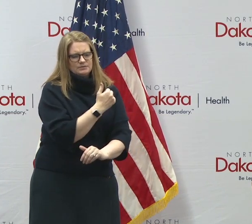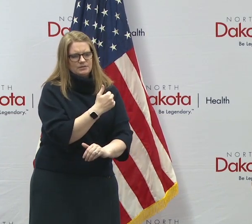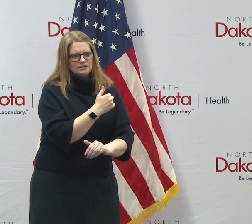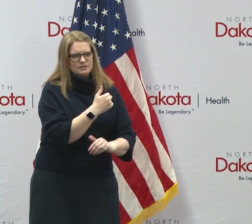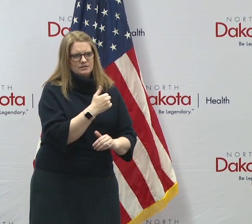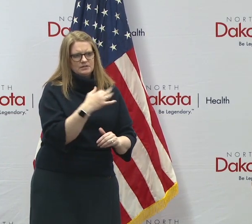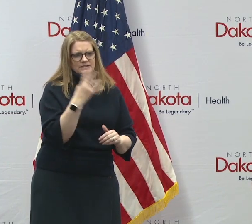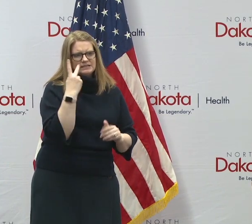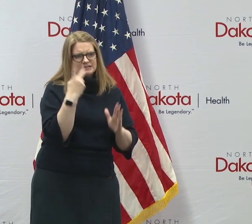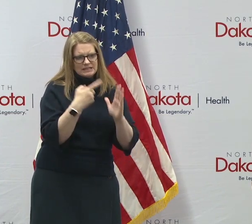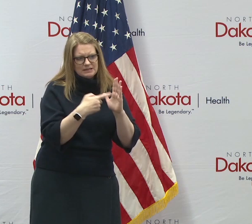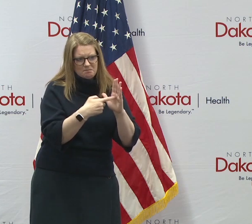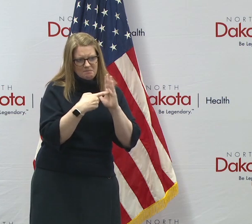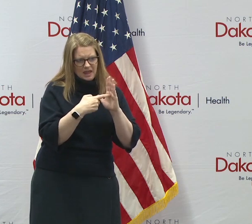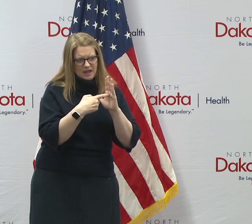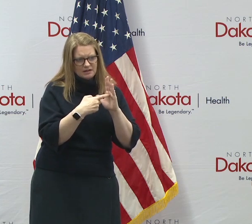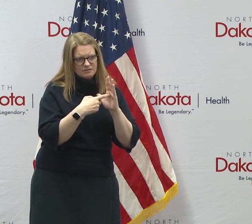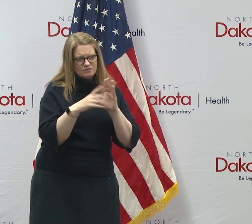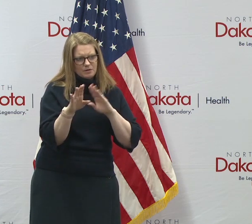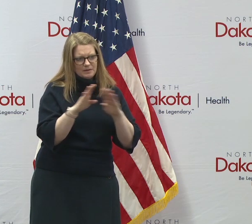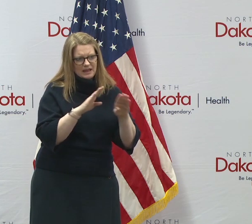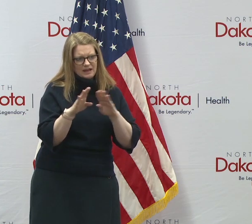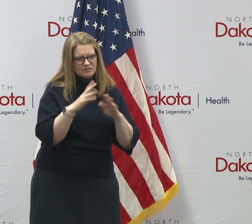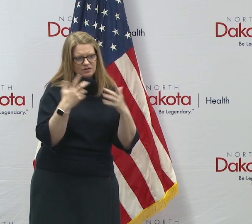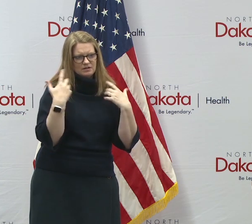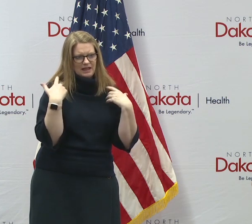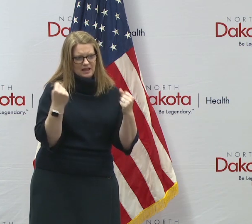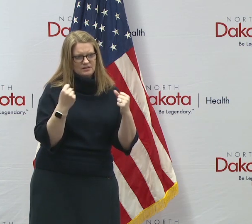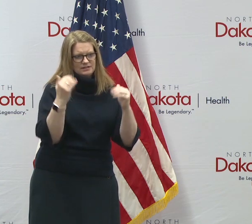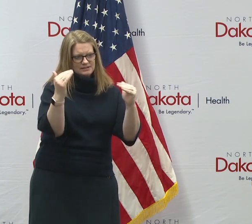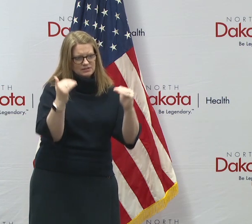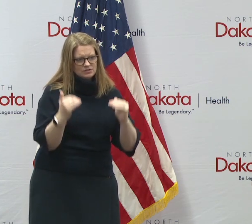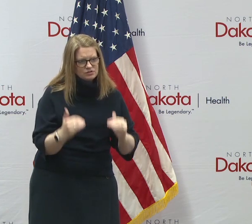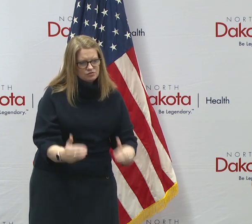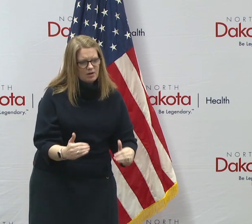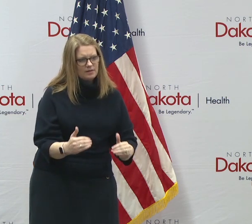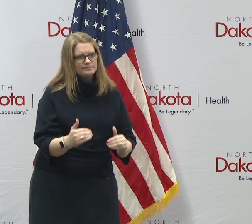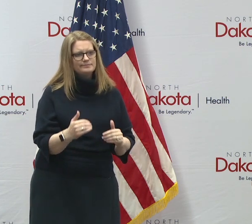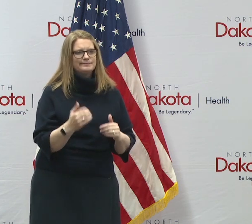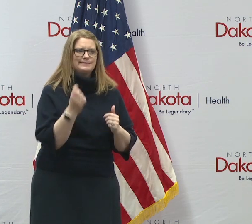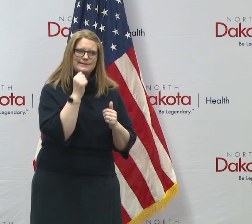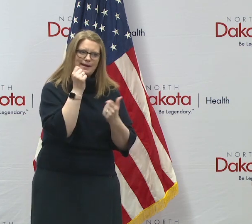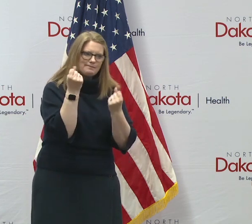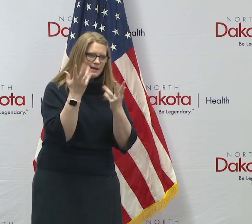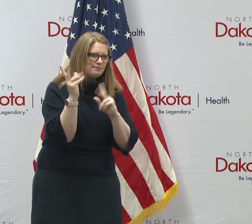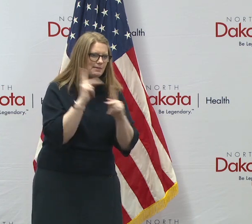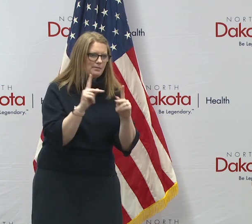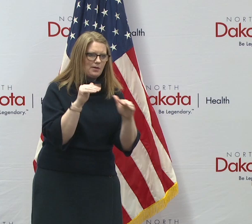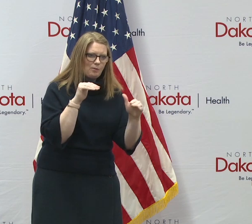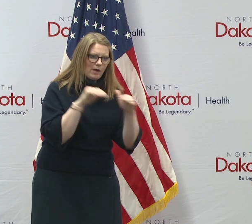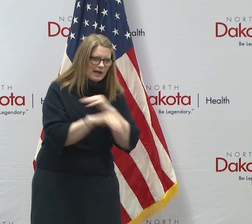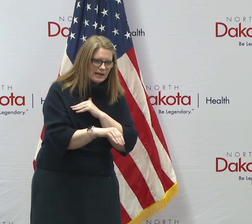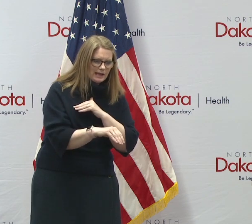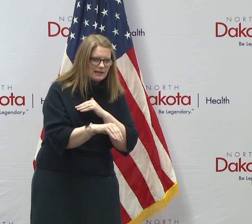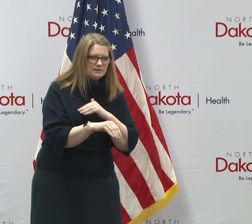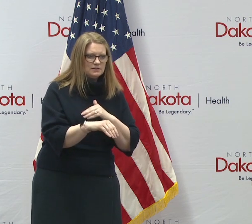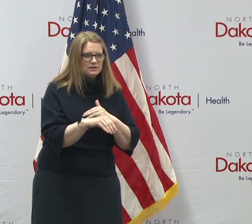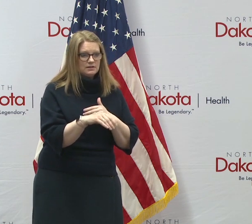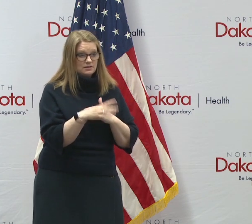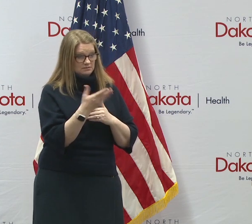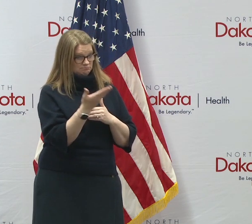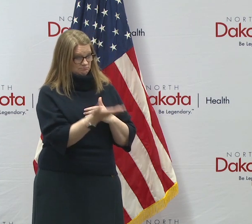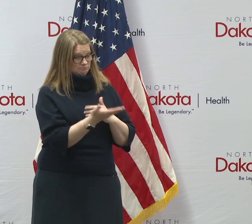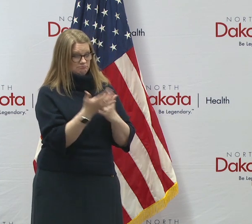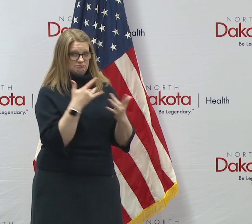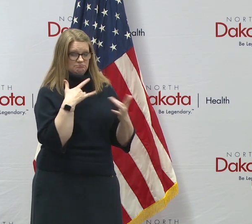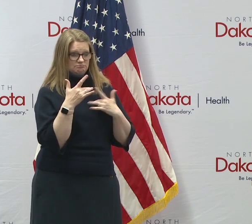behavioral health services drop because of COVID-19. They're not getting any walk-ins or are you concerned that